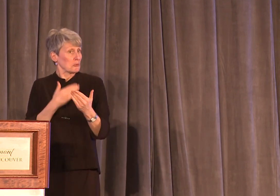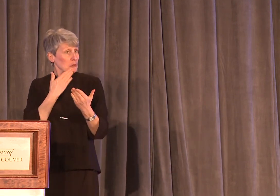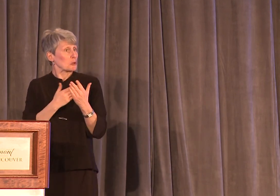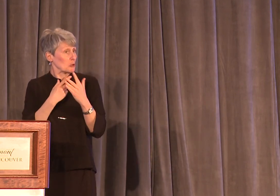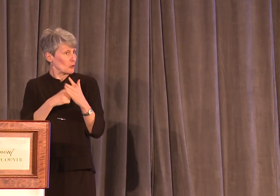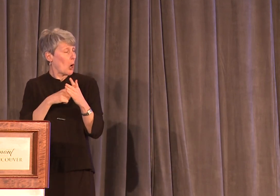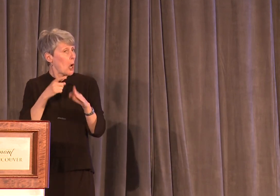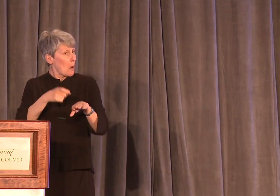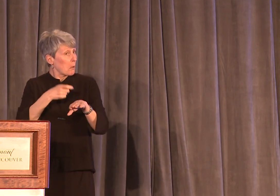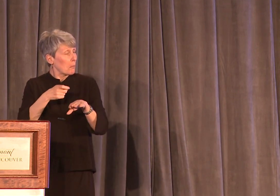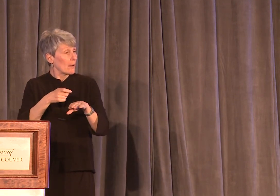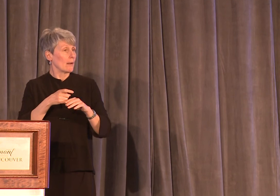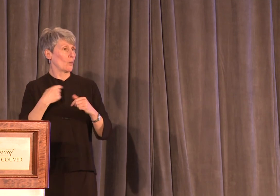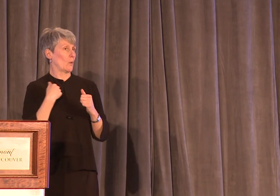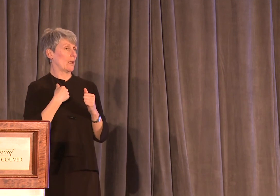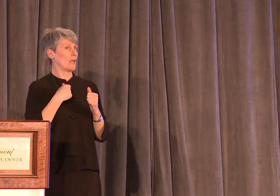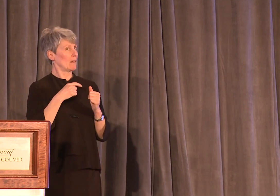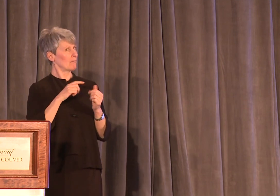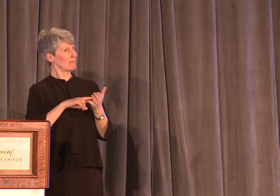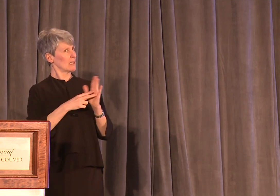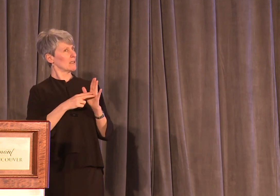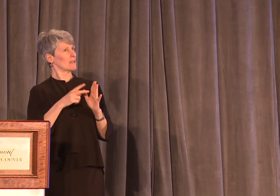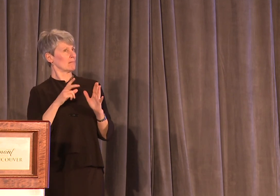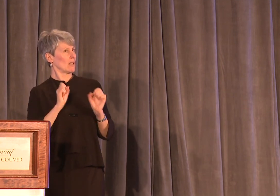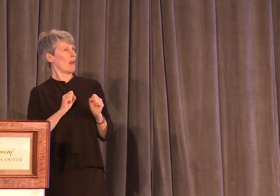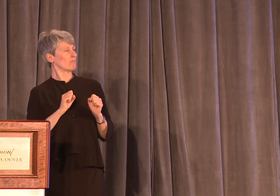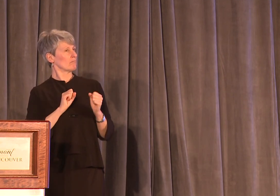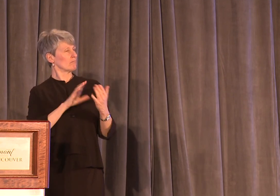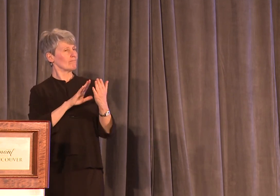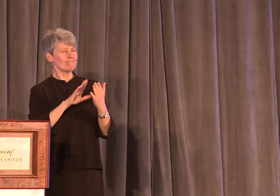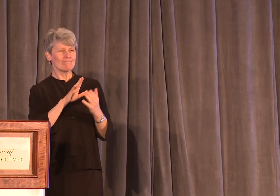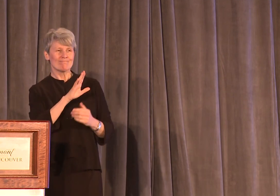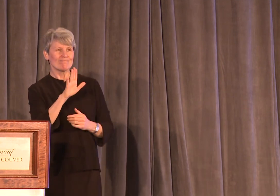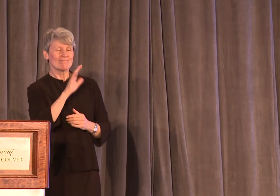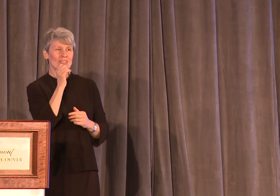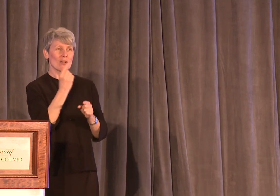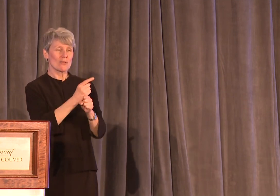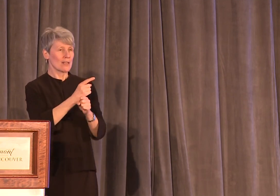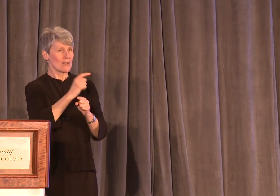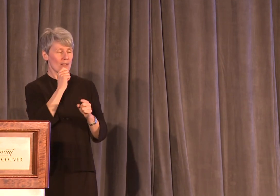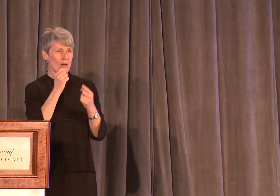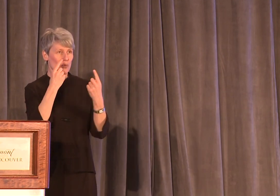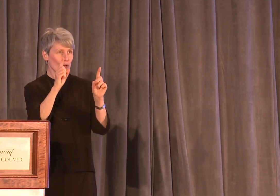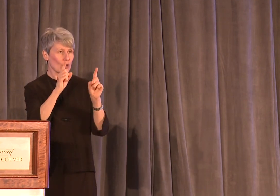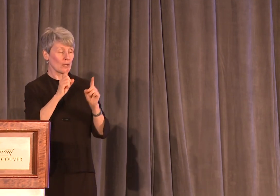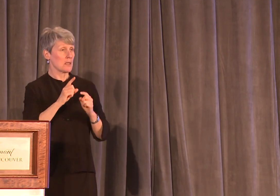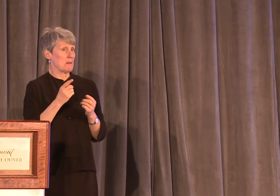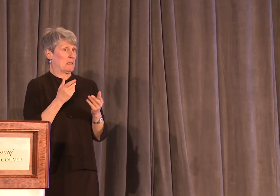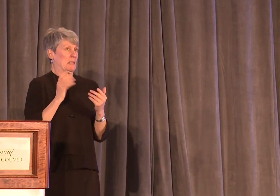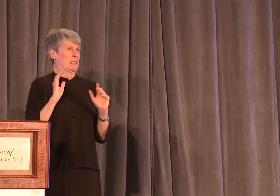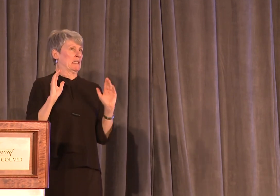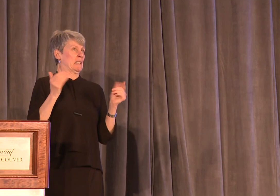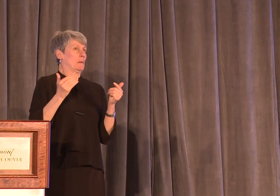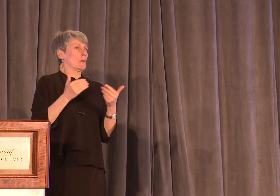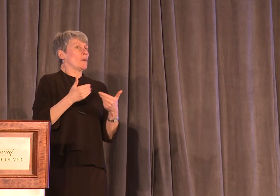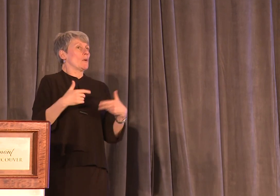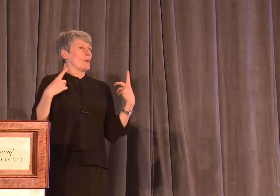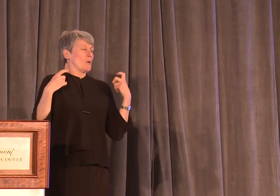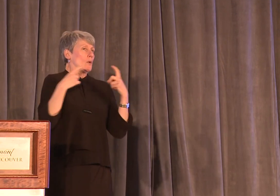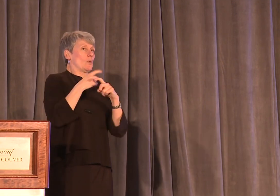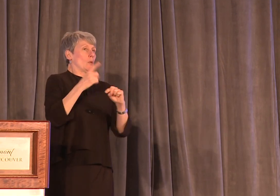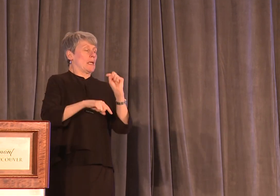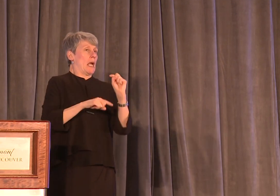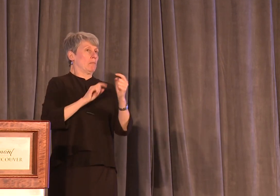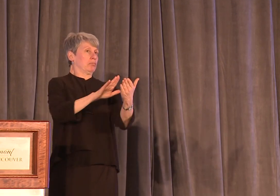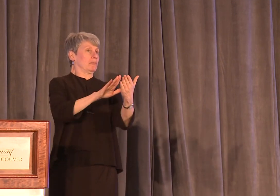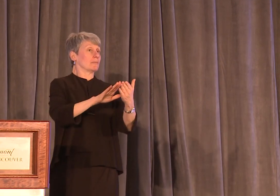think proof that we shouldn't be intimidated to go after something that isn't working no matter how big or untouchable it seems. Thanks very much, everyone.